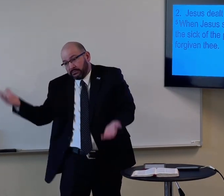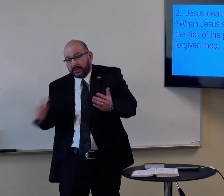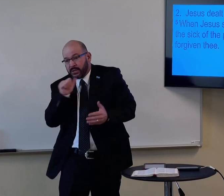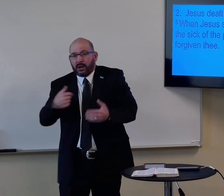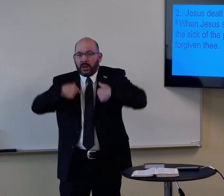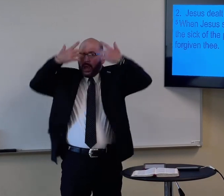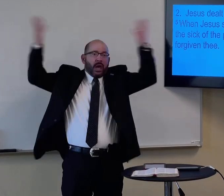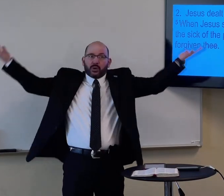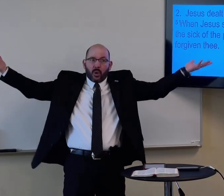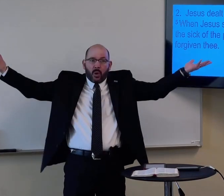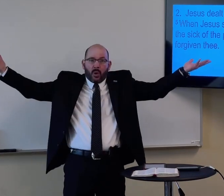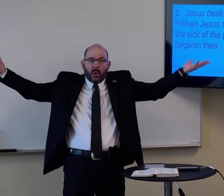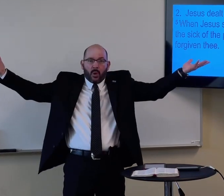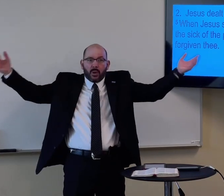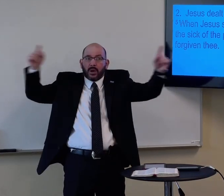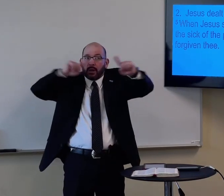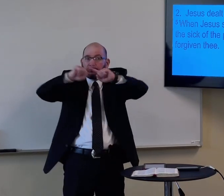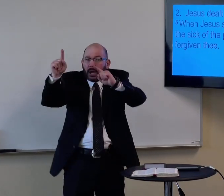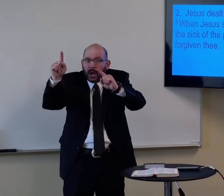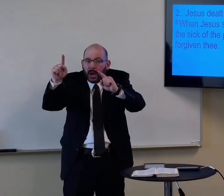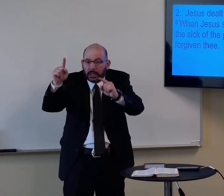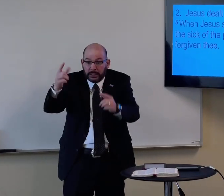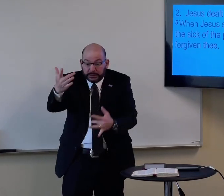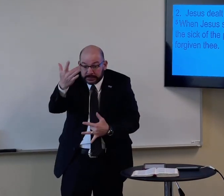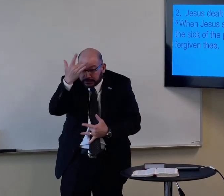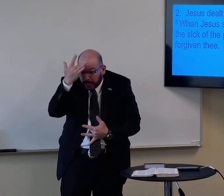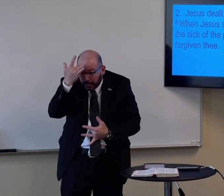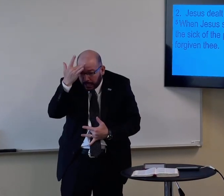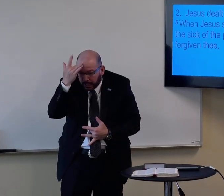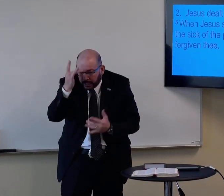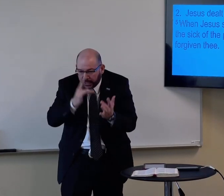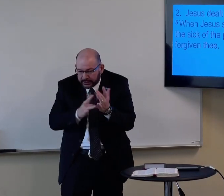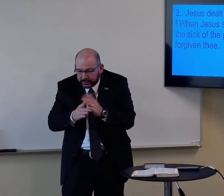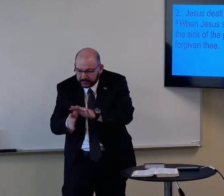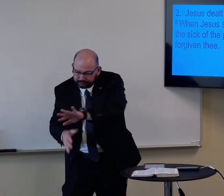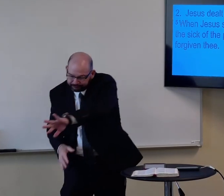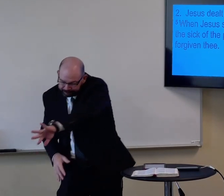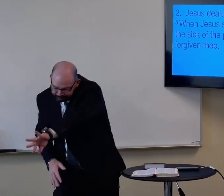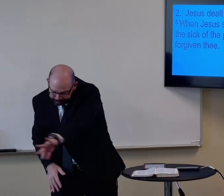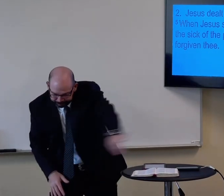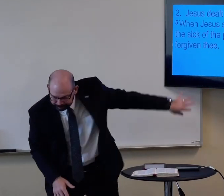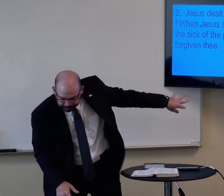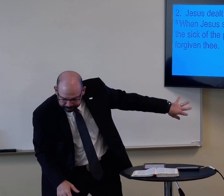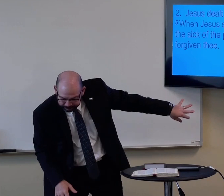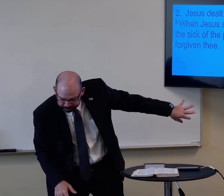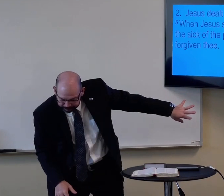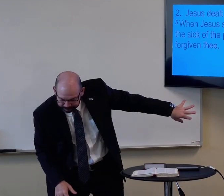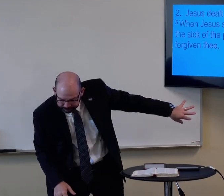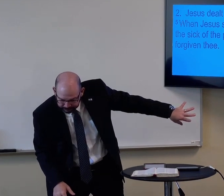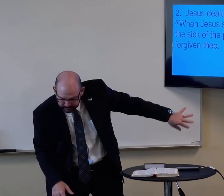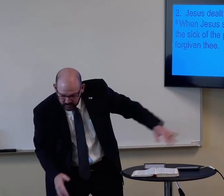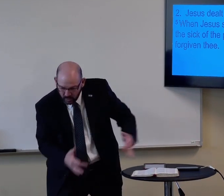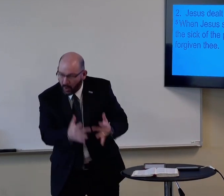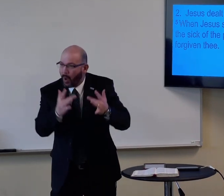Maybe yes, maybe no. I mean, I don't know. But he was sick. But Jesus put that aside for a minute